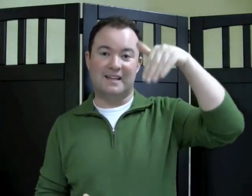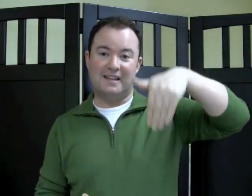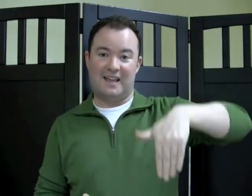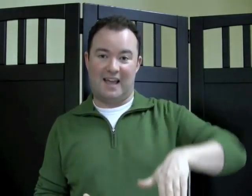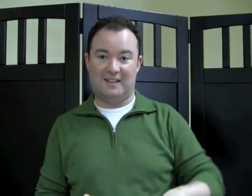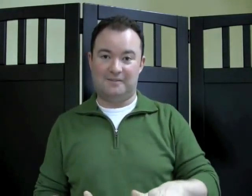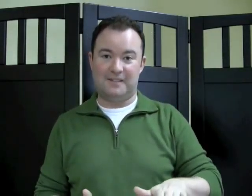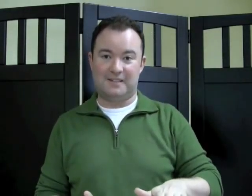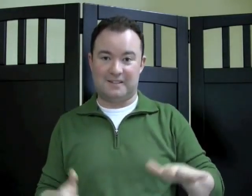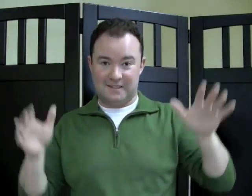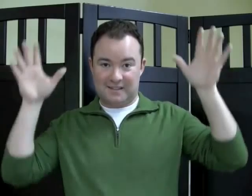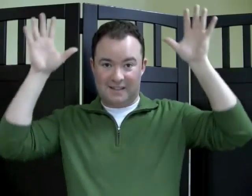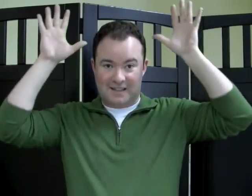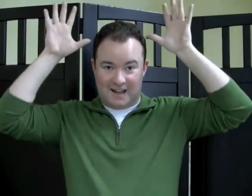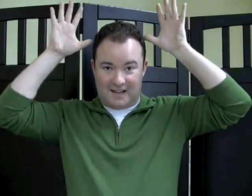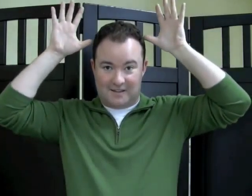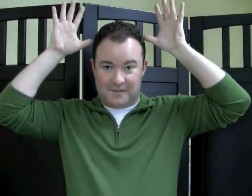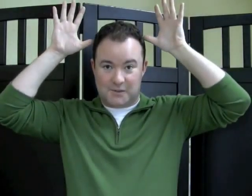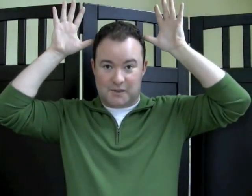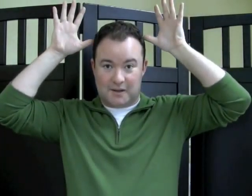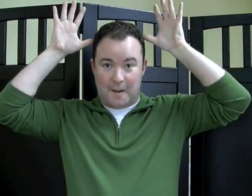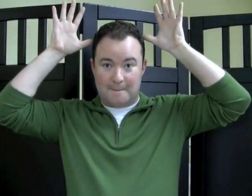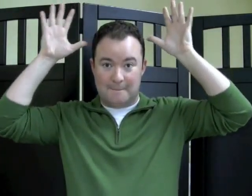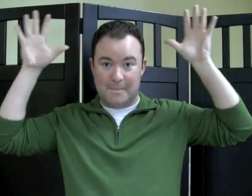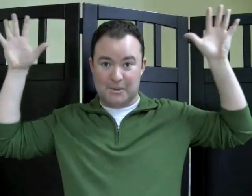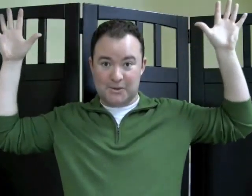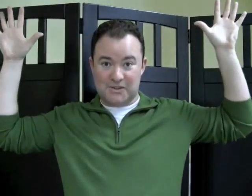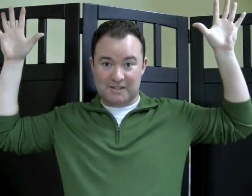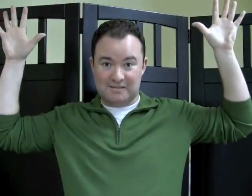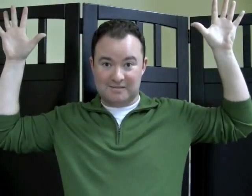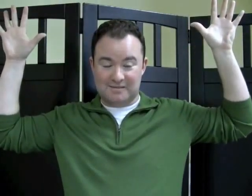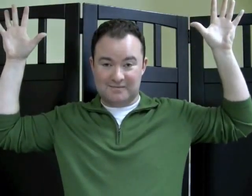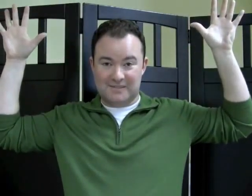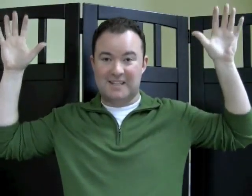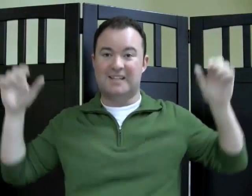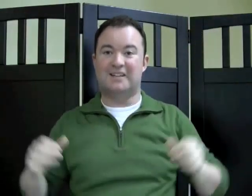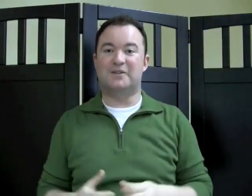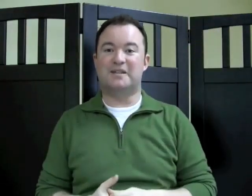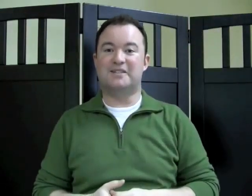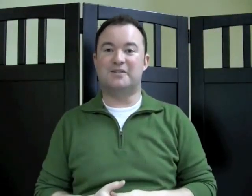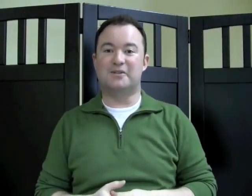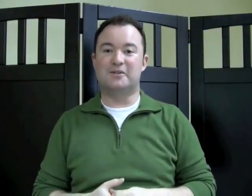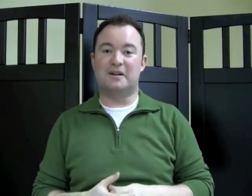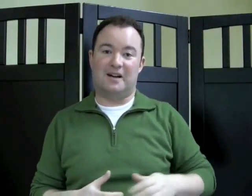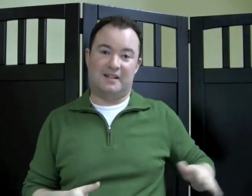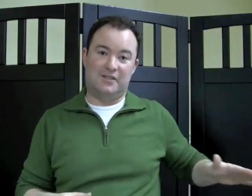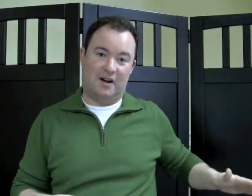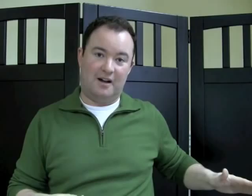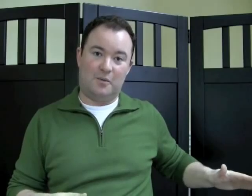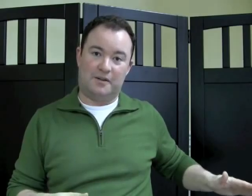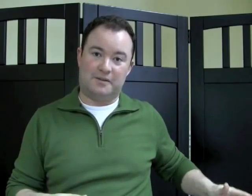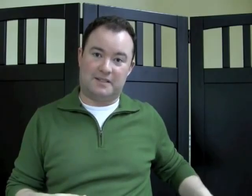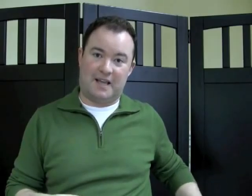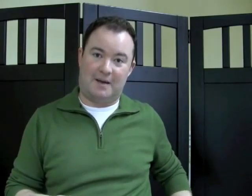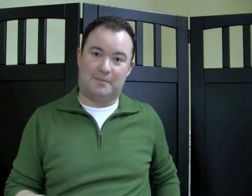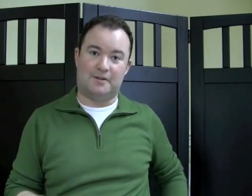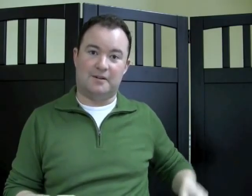elephant. I love this one. Moose. You can do dog, where you tap the